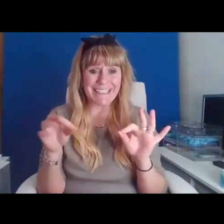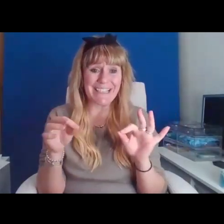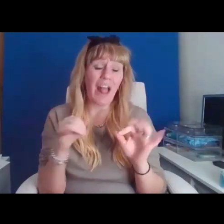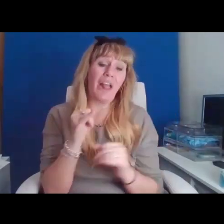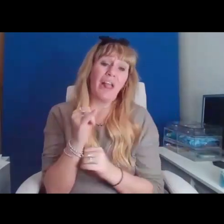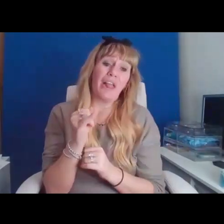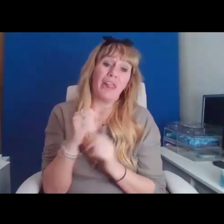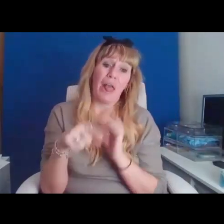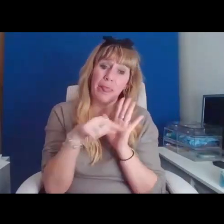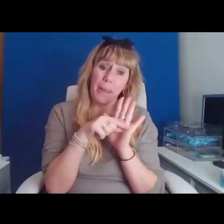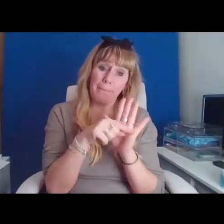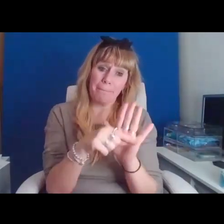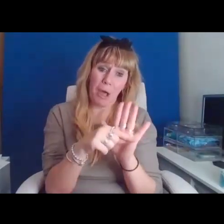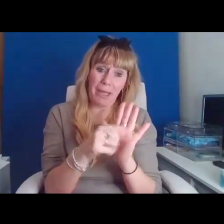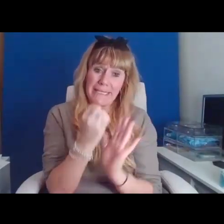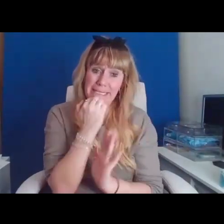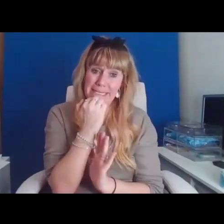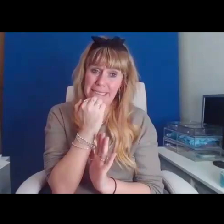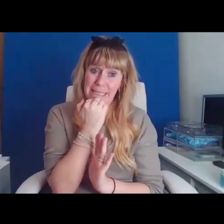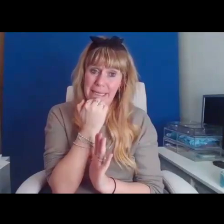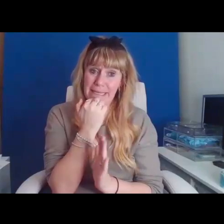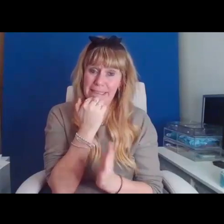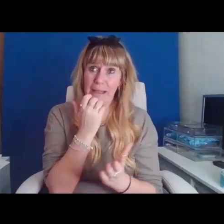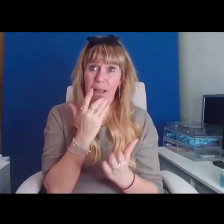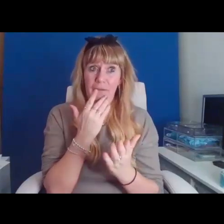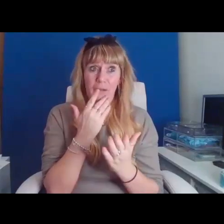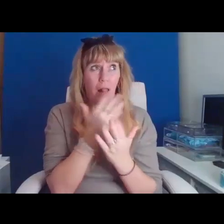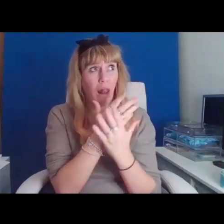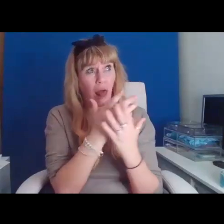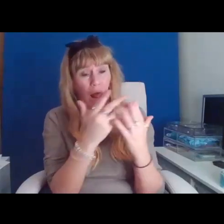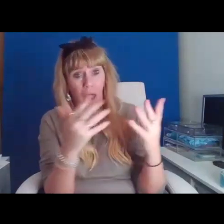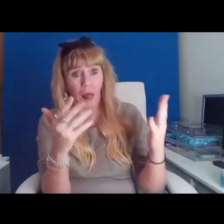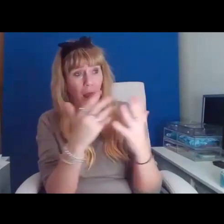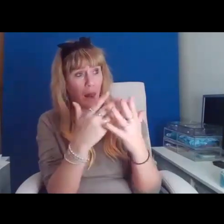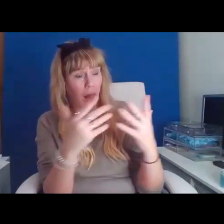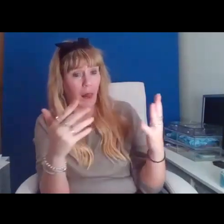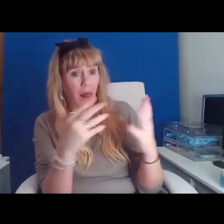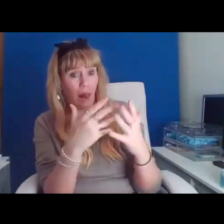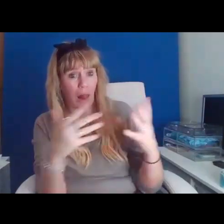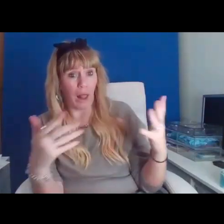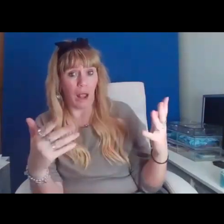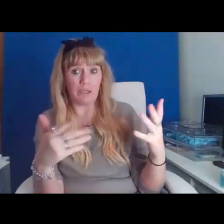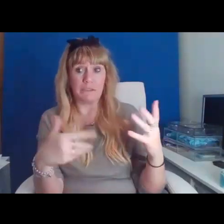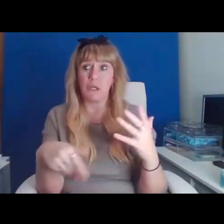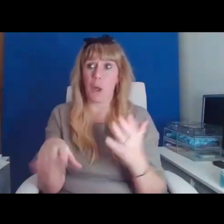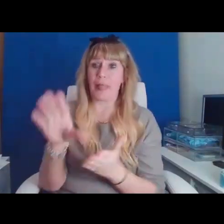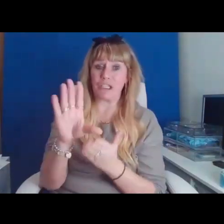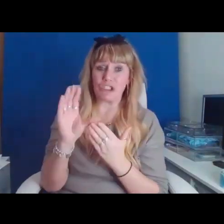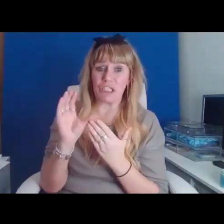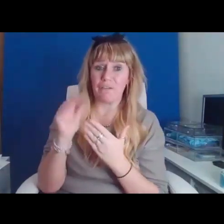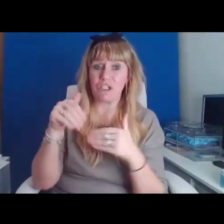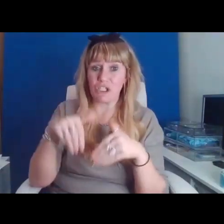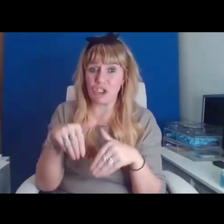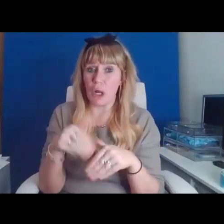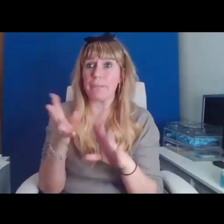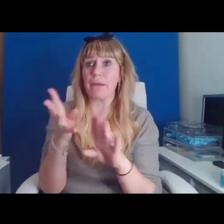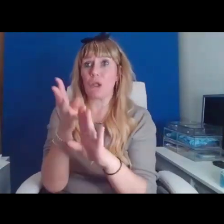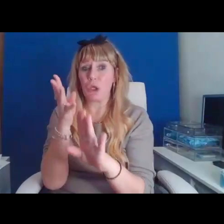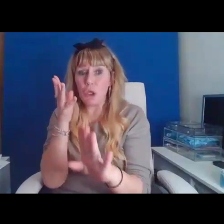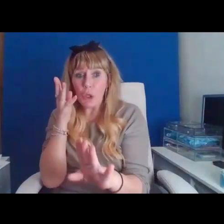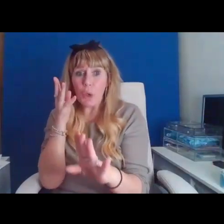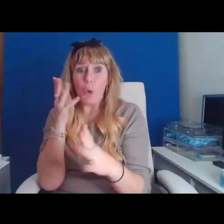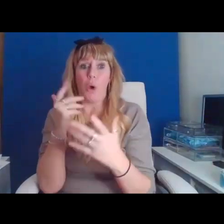plagued. No need to troll through the clothes racks in charity shops, or queue at the merch store for T-shirts at gigs.